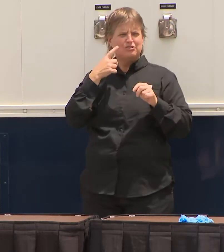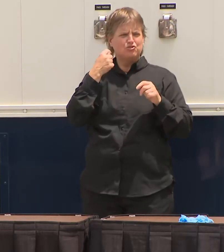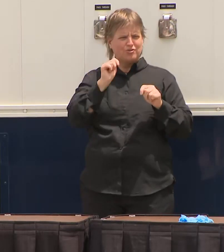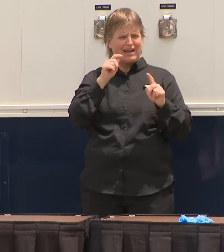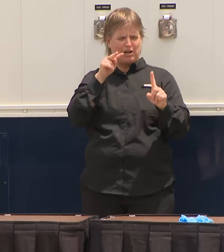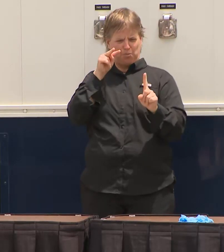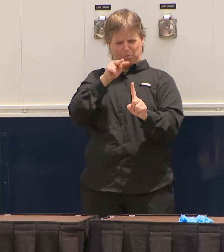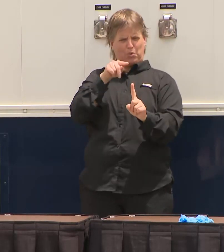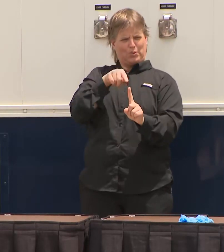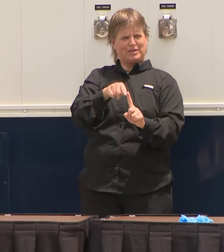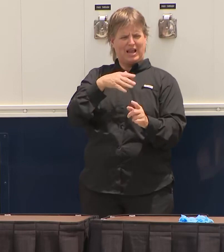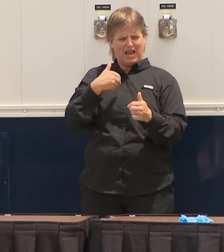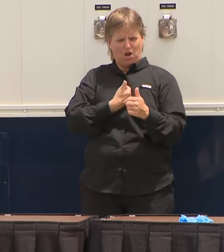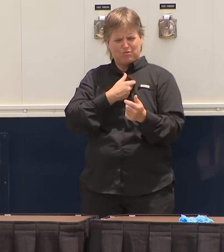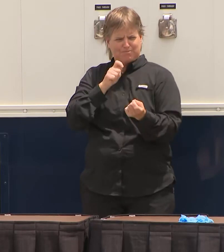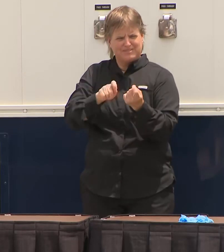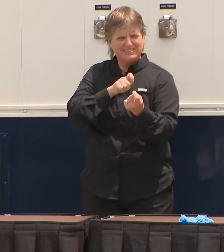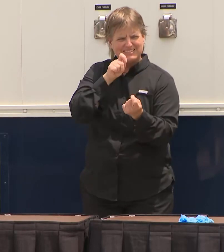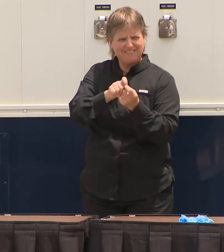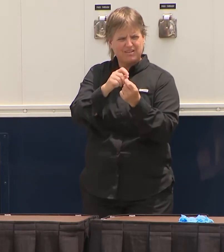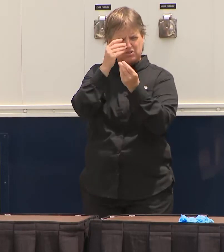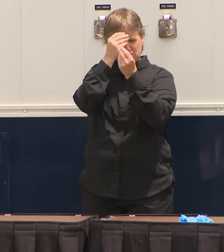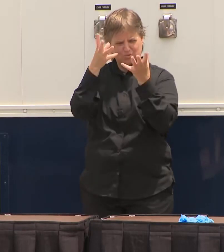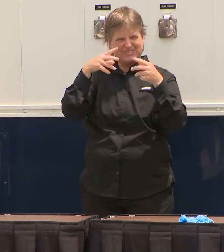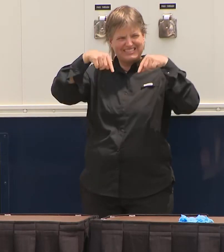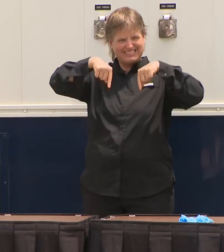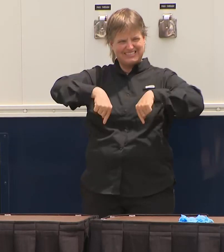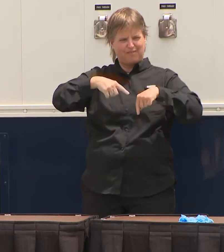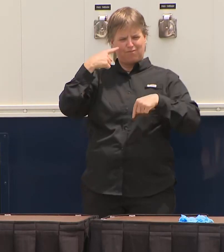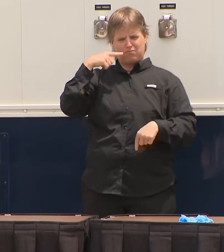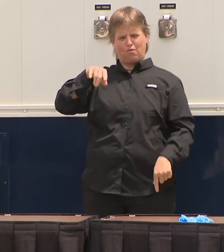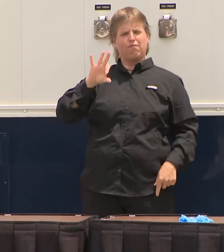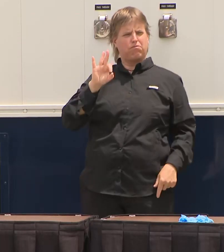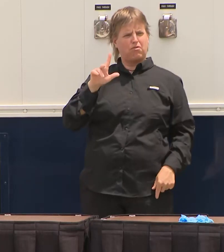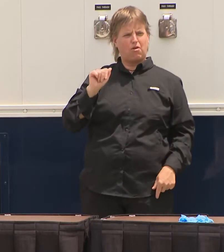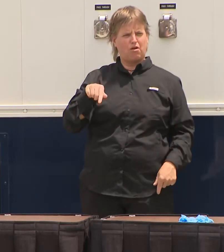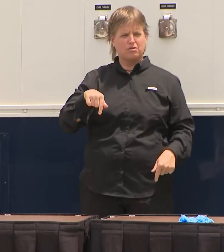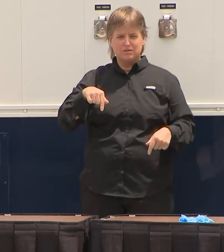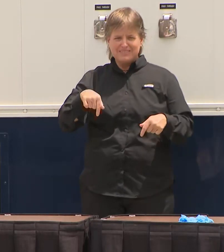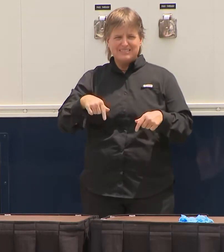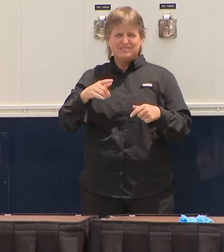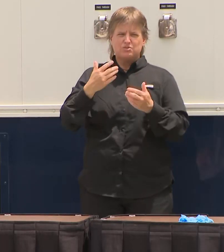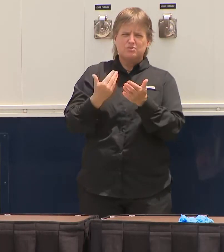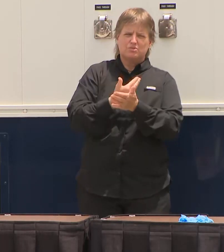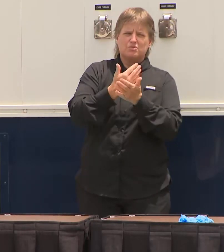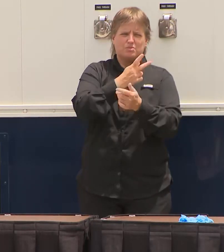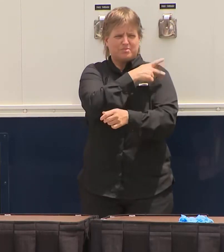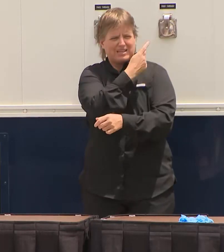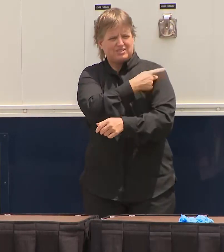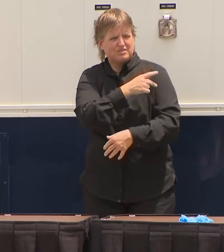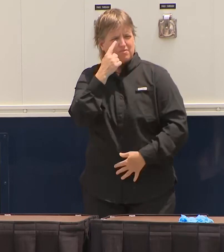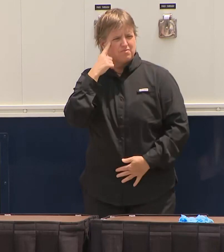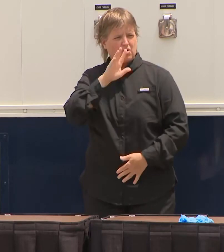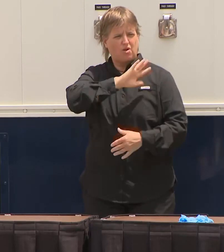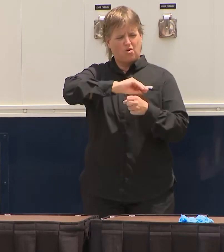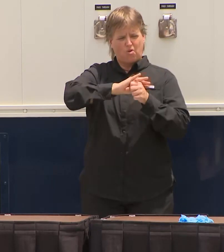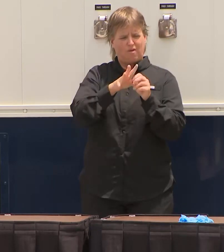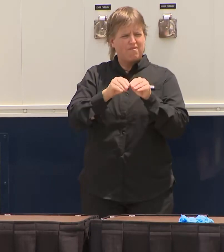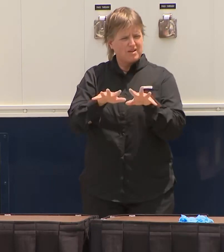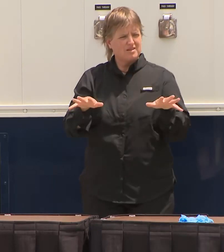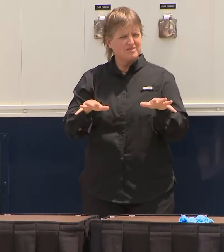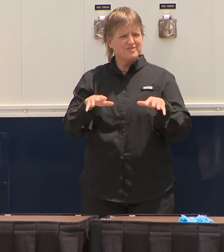in. So just day over day here in the state of Florida, the number of new hospitalizations for COVID-19 was net